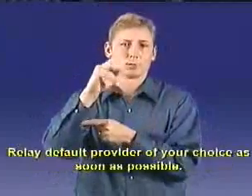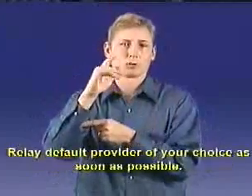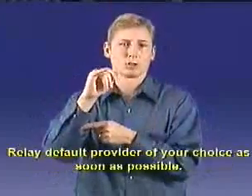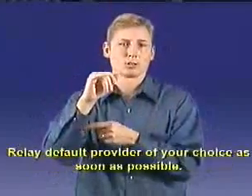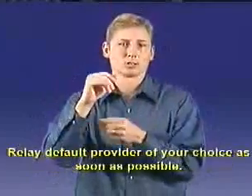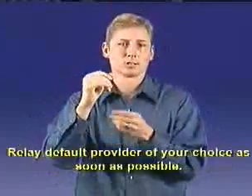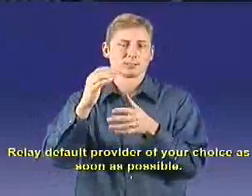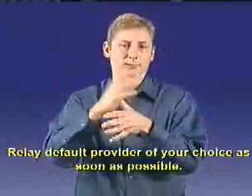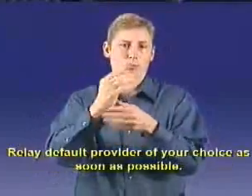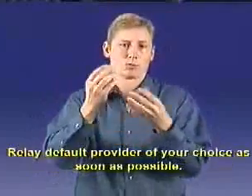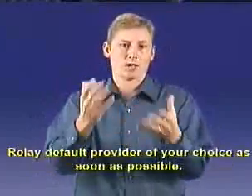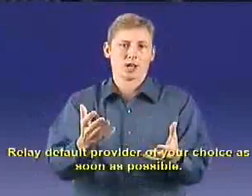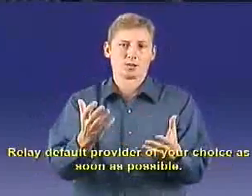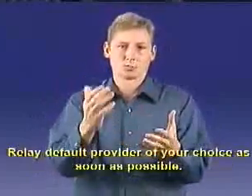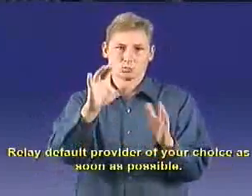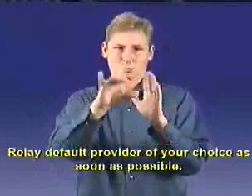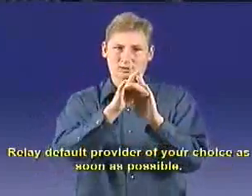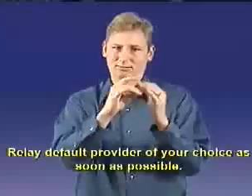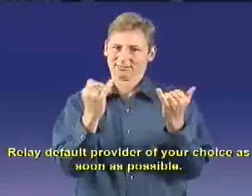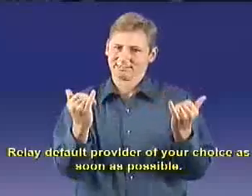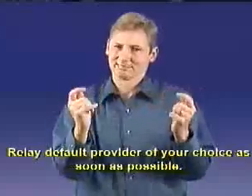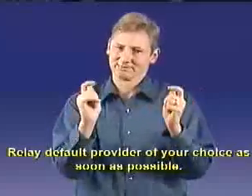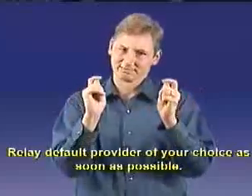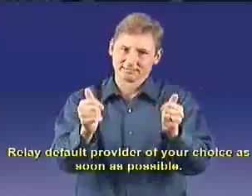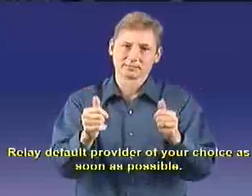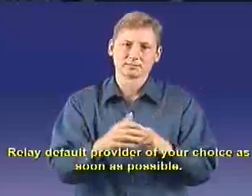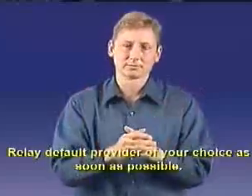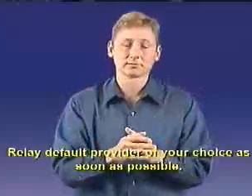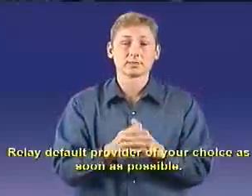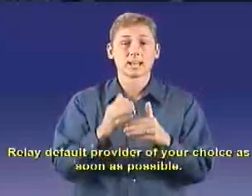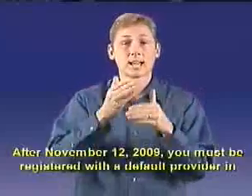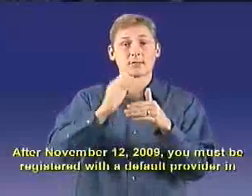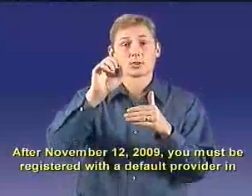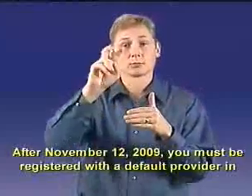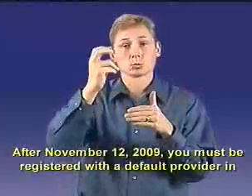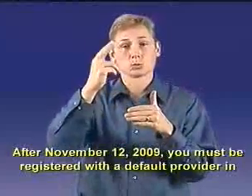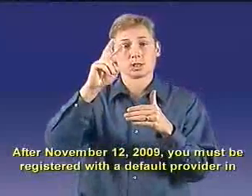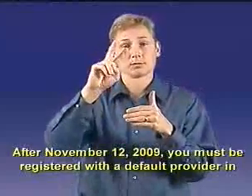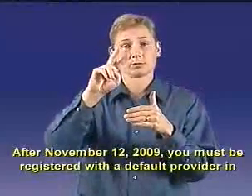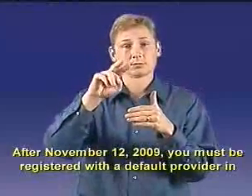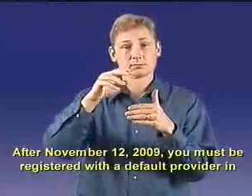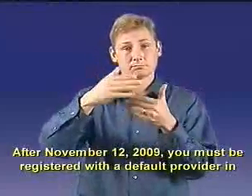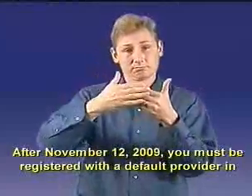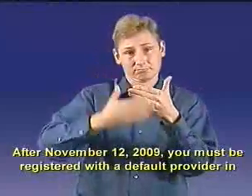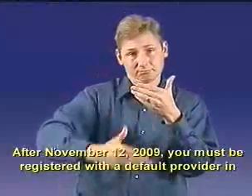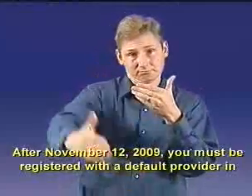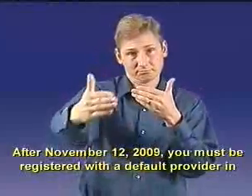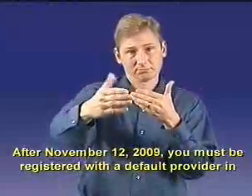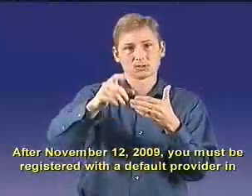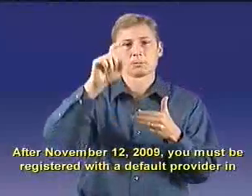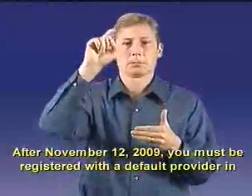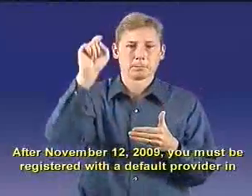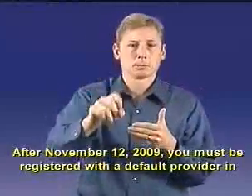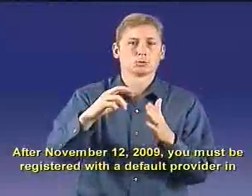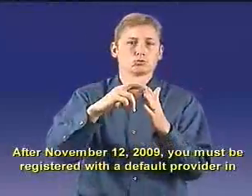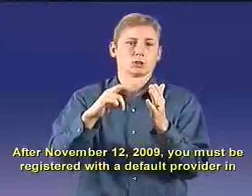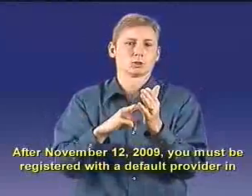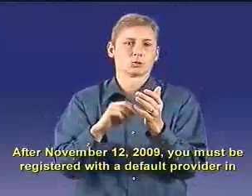register with the VRS or IP Relay default provider of your choice as soon as possible. After November 12,